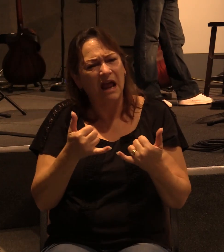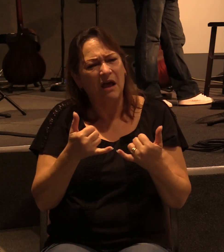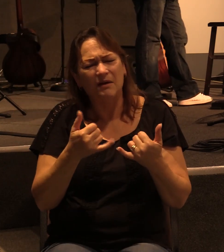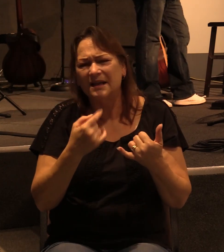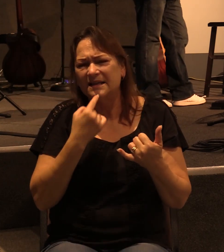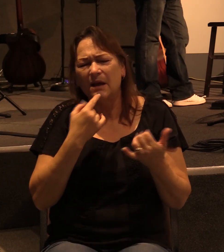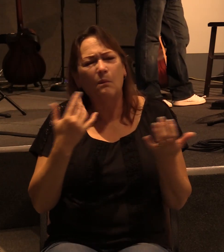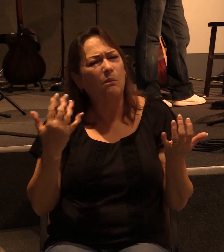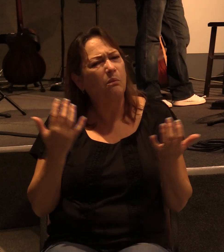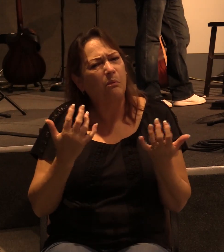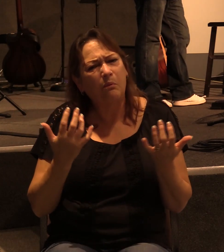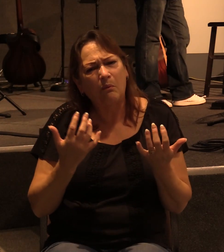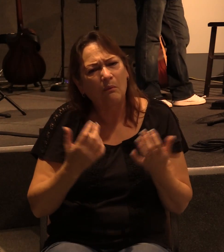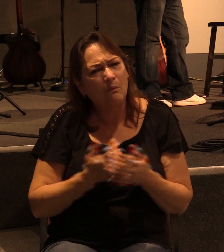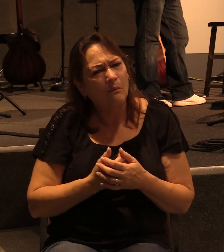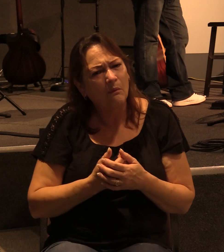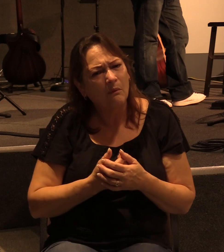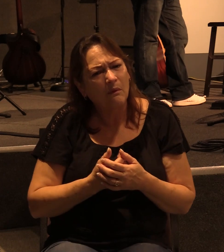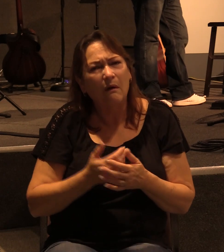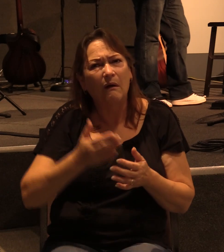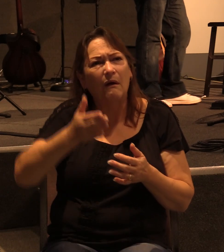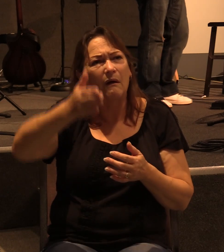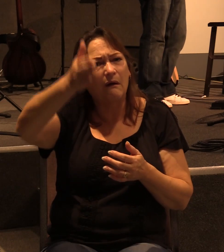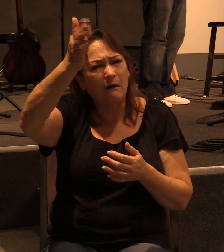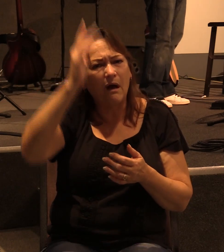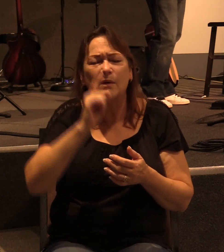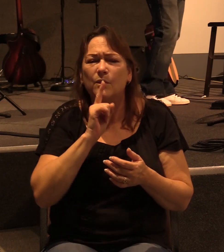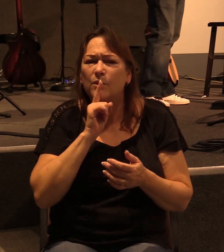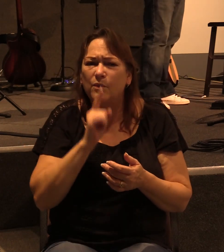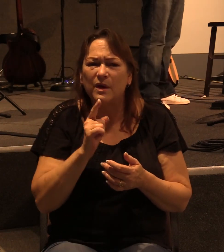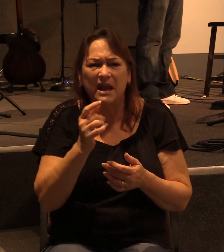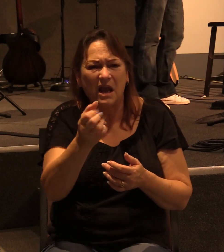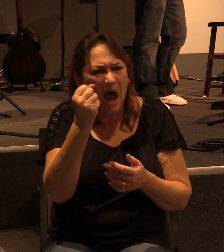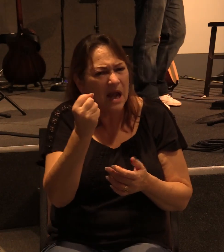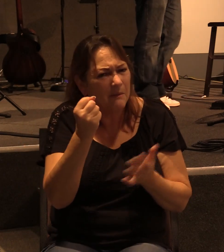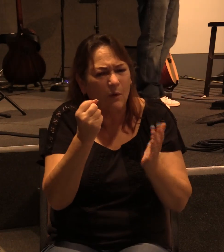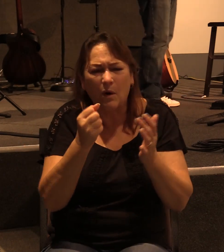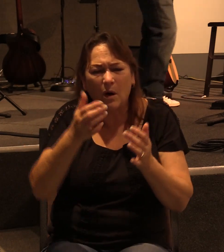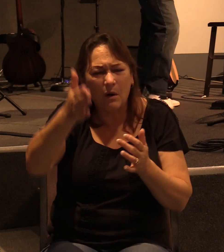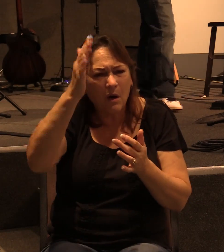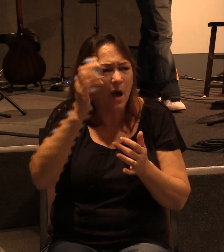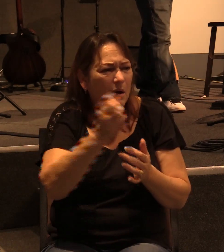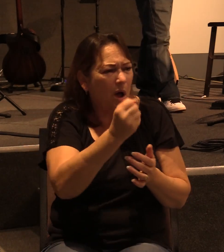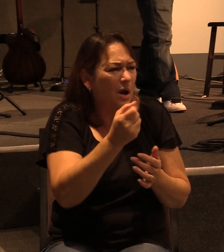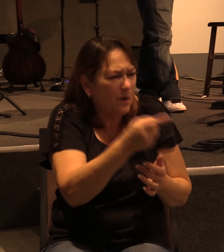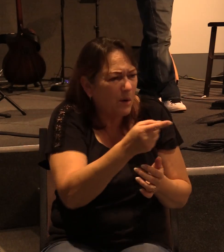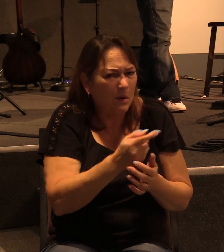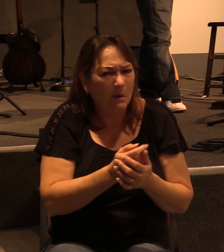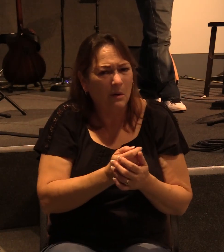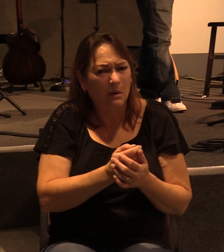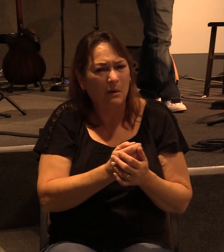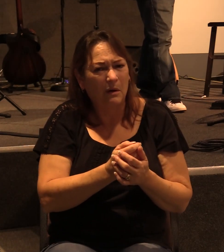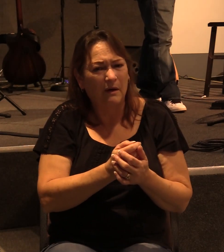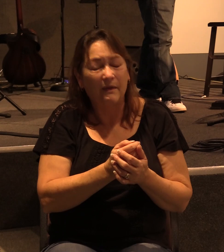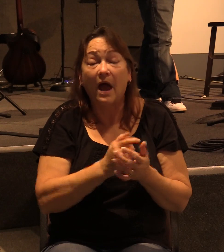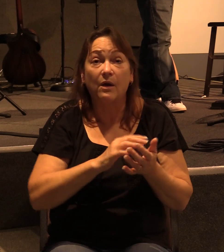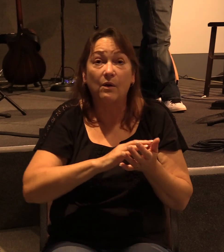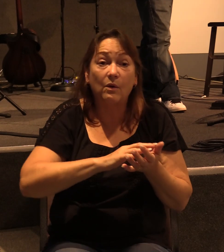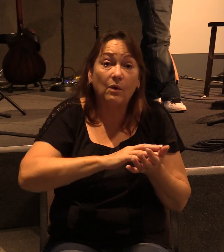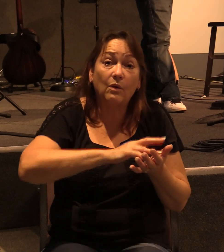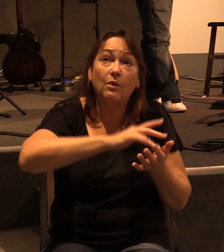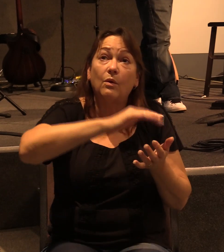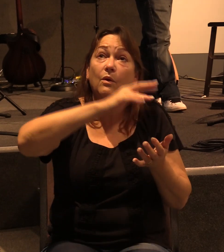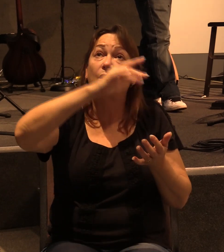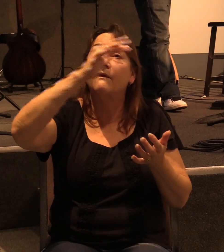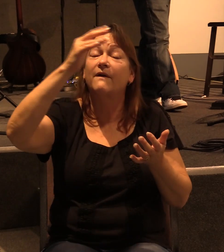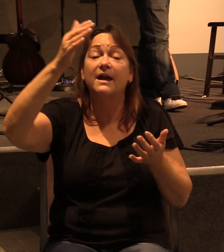and they say, wow, you know, God really got a hold of him or God got a hold of her. That glorifies